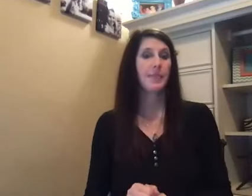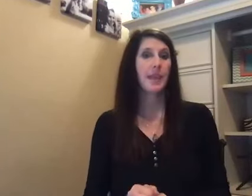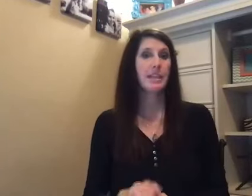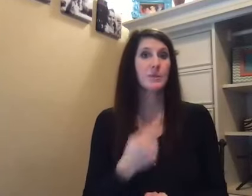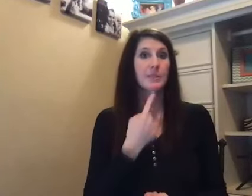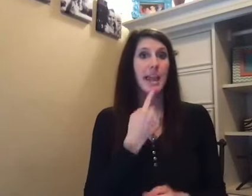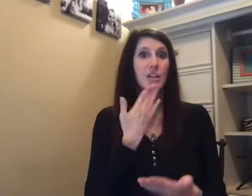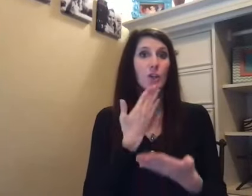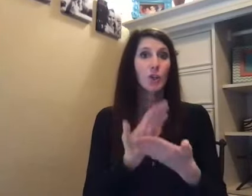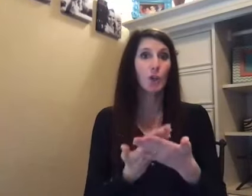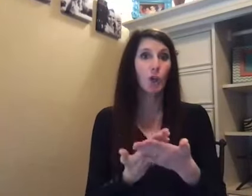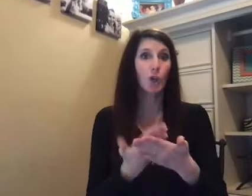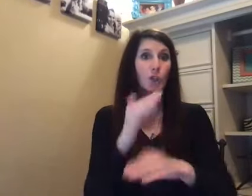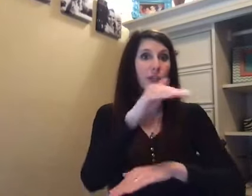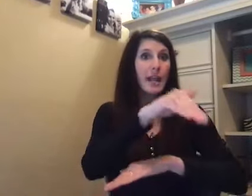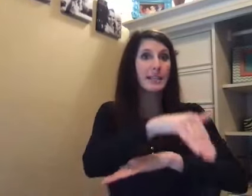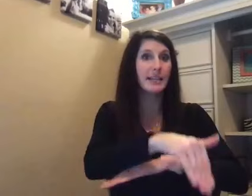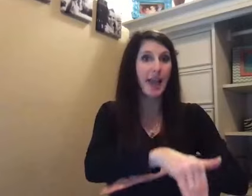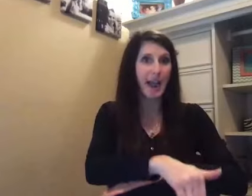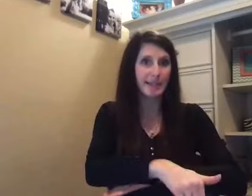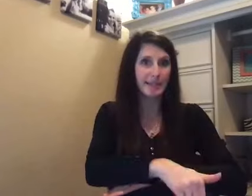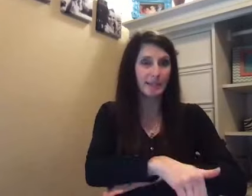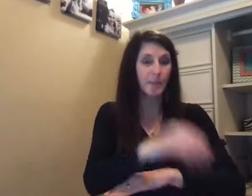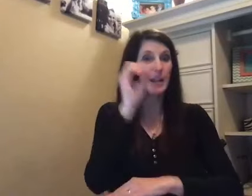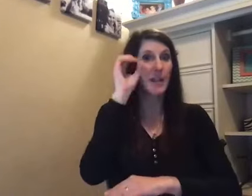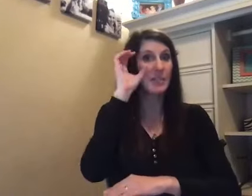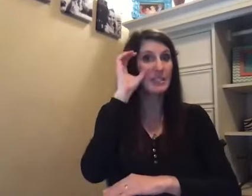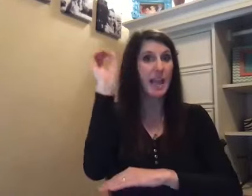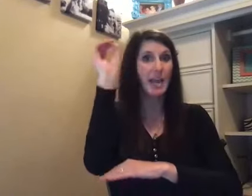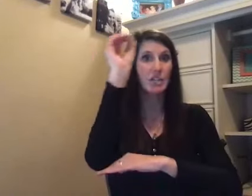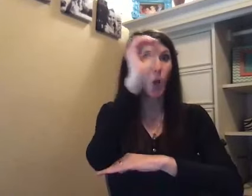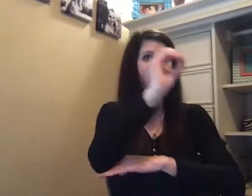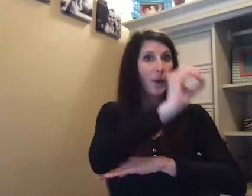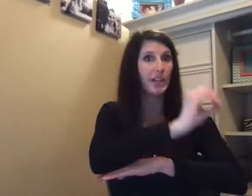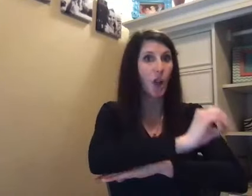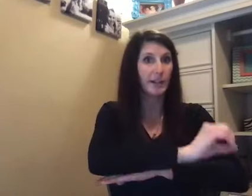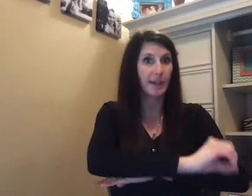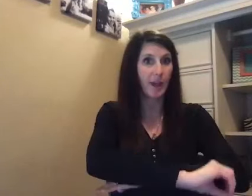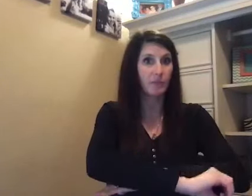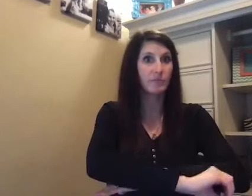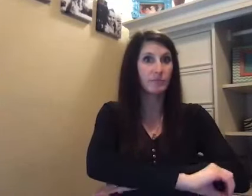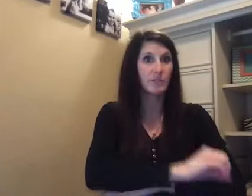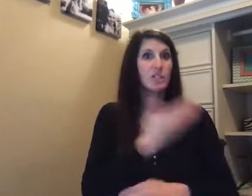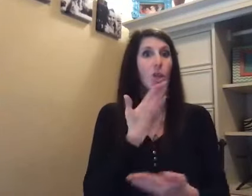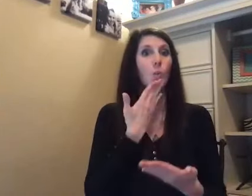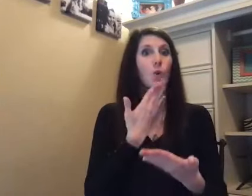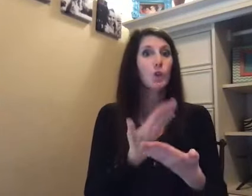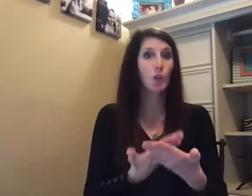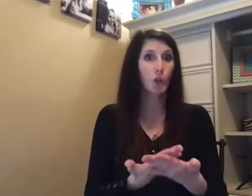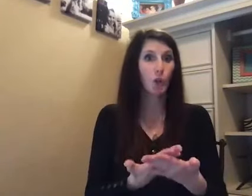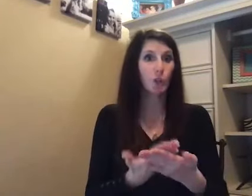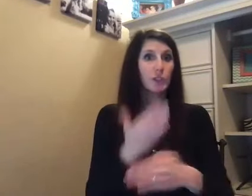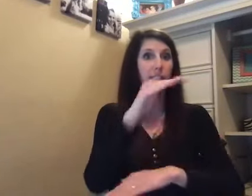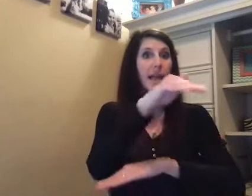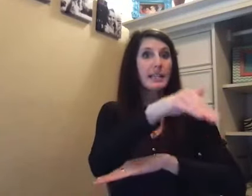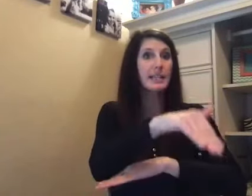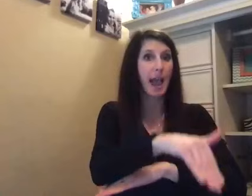then you say, good night, because the sun is already going down, good night,